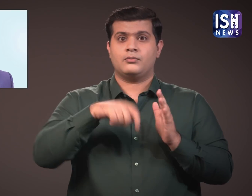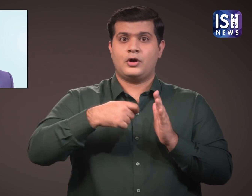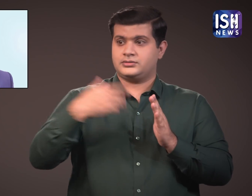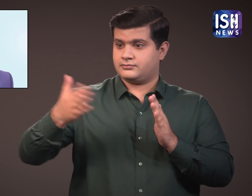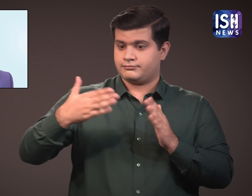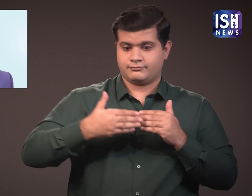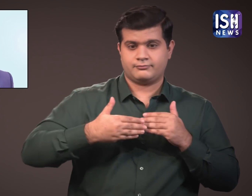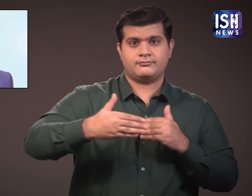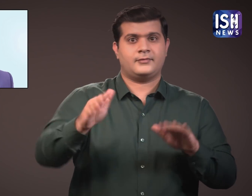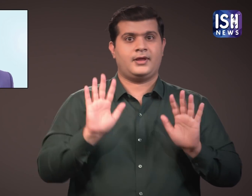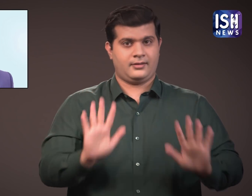ISRO End.